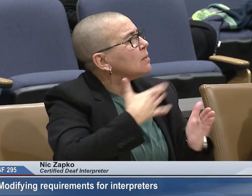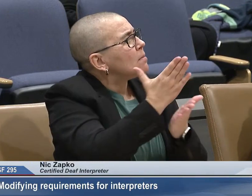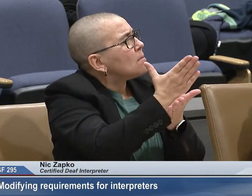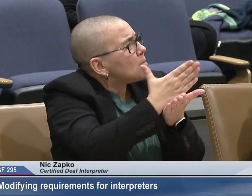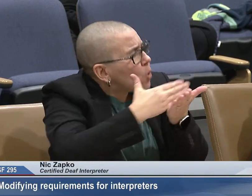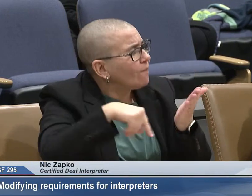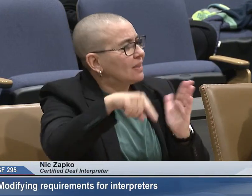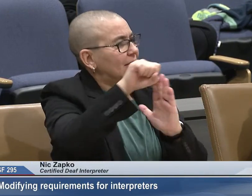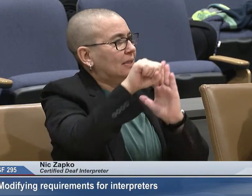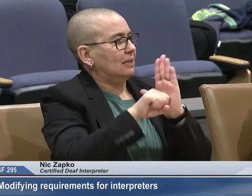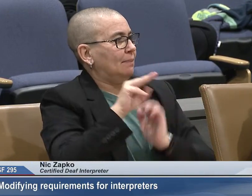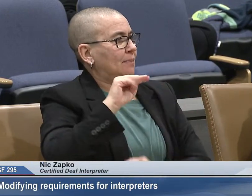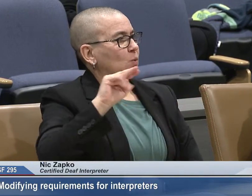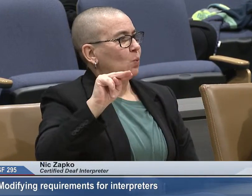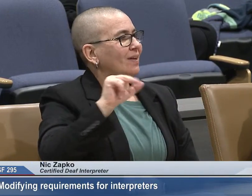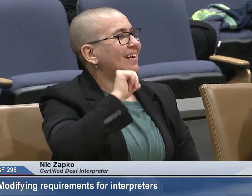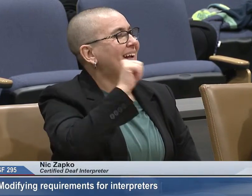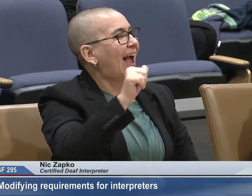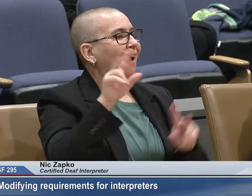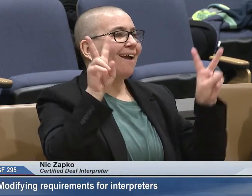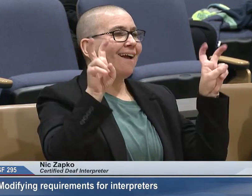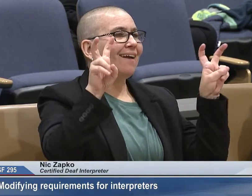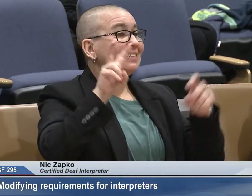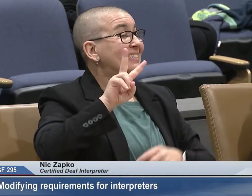more bearable and helped in our healing.